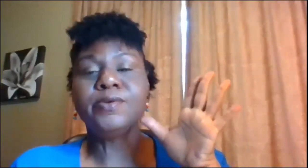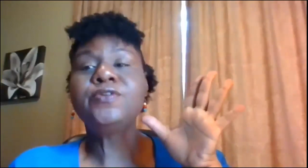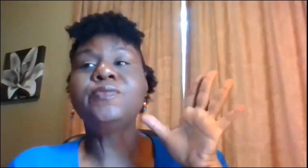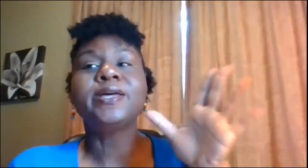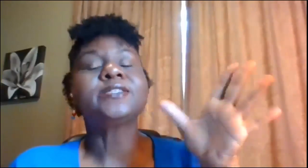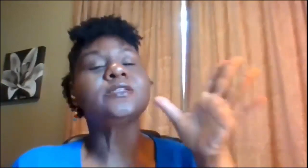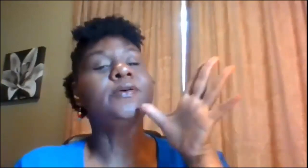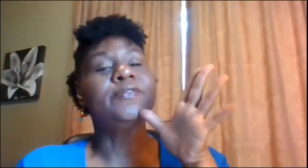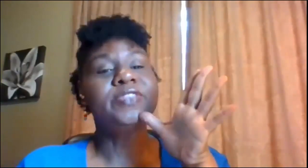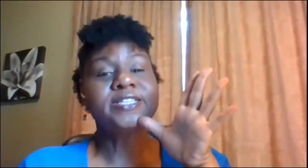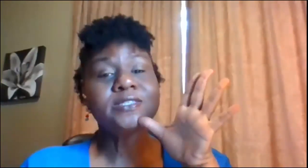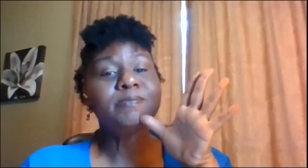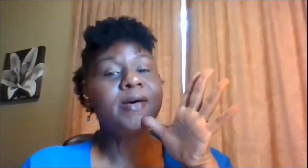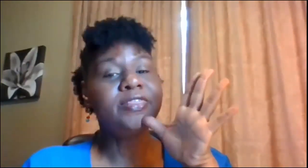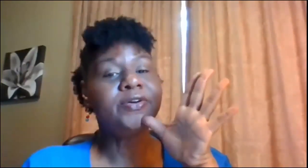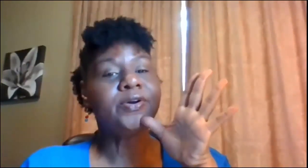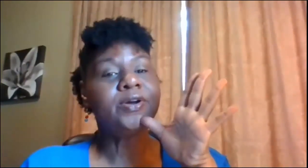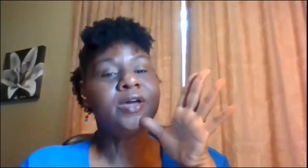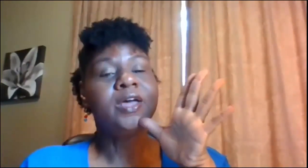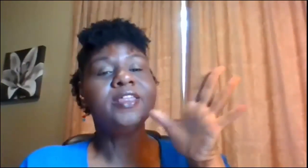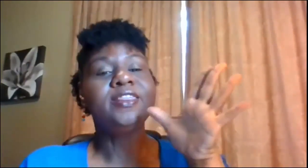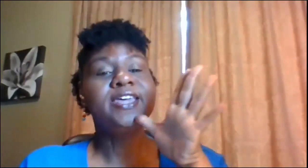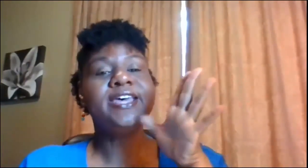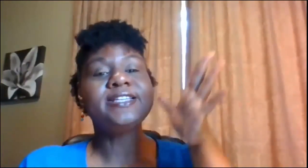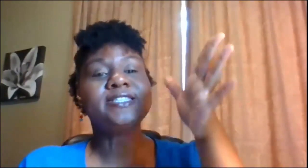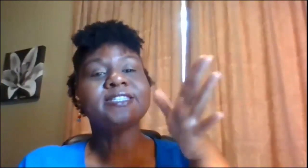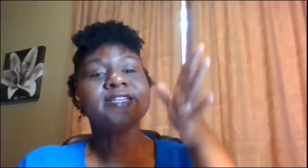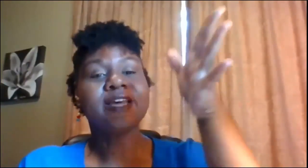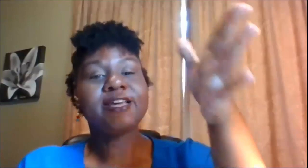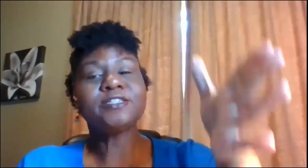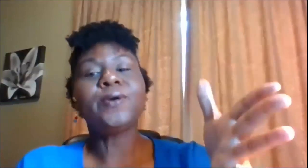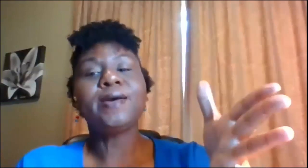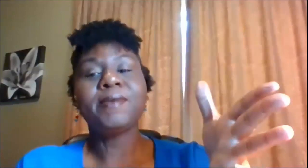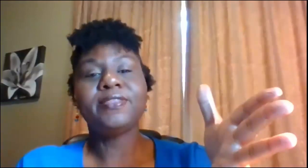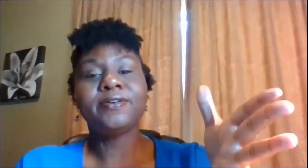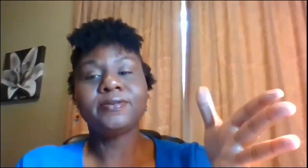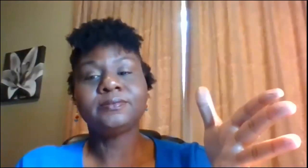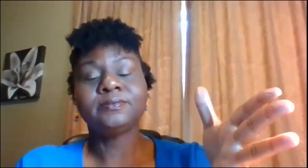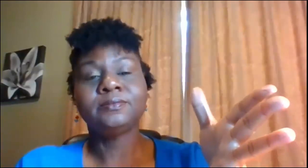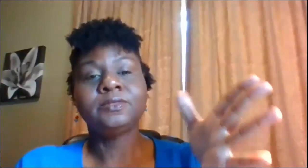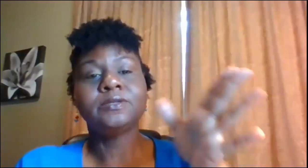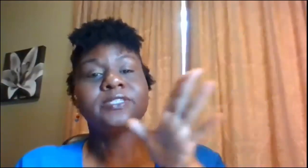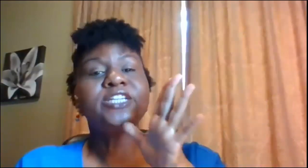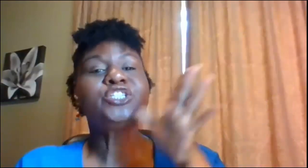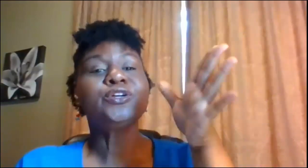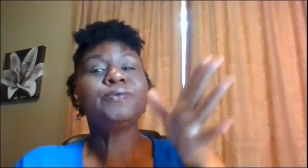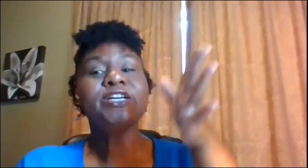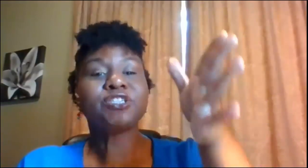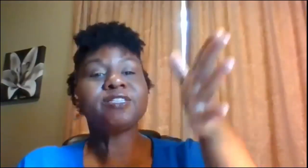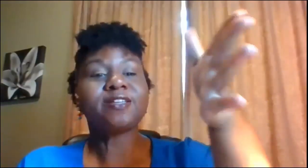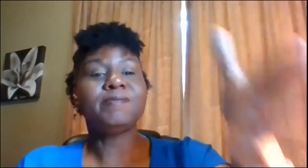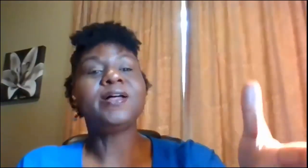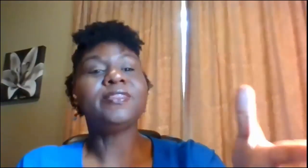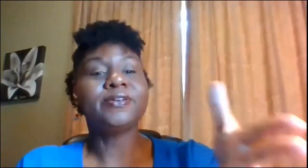movement so this is mother this is grandmother so it's like generations of mothers